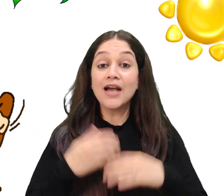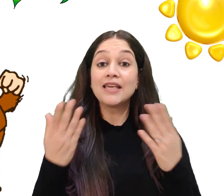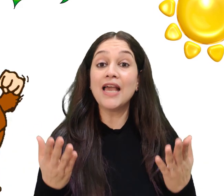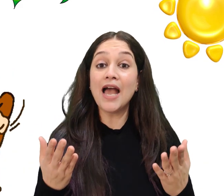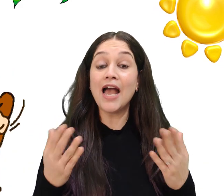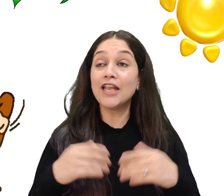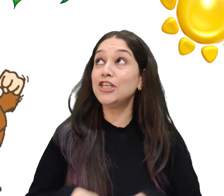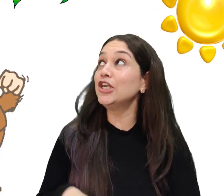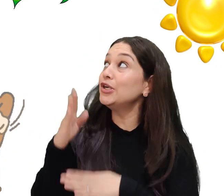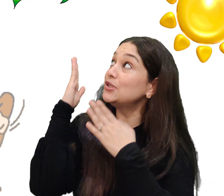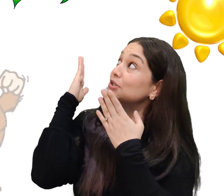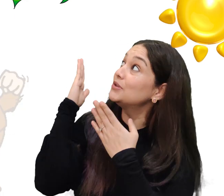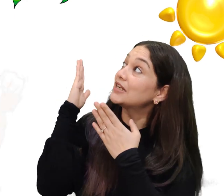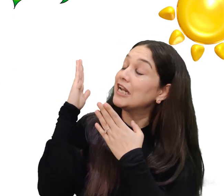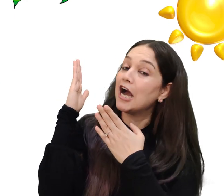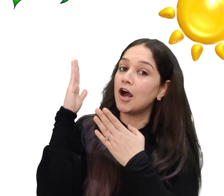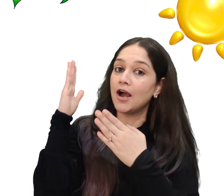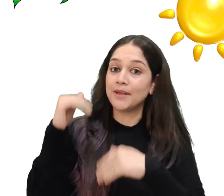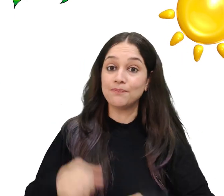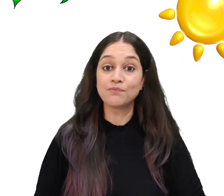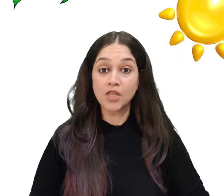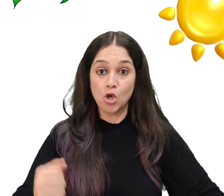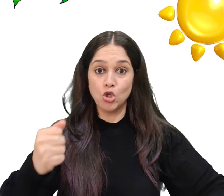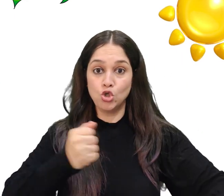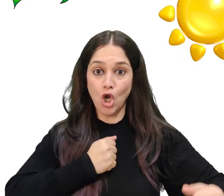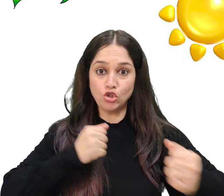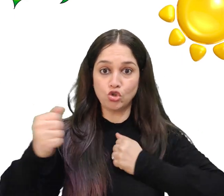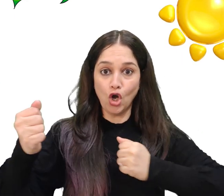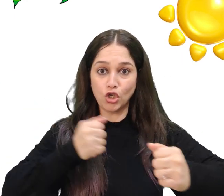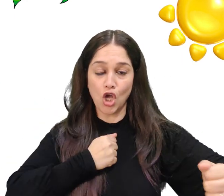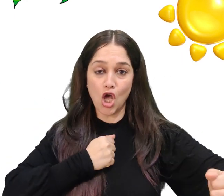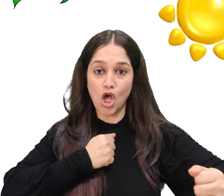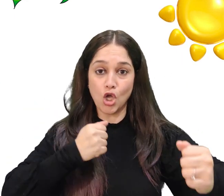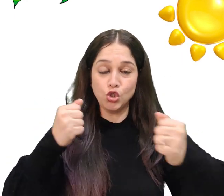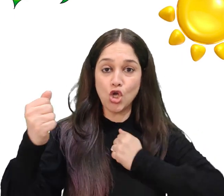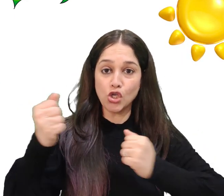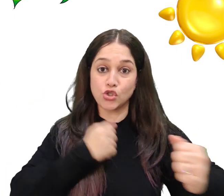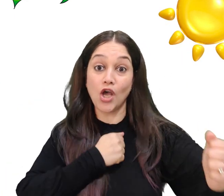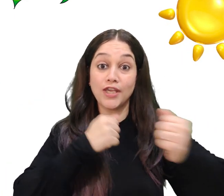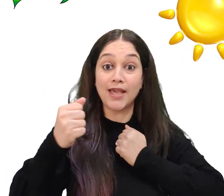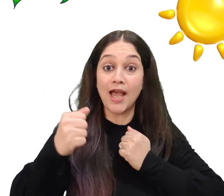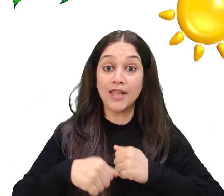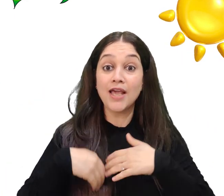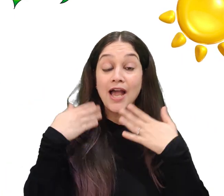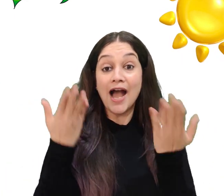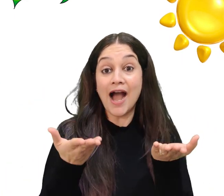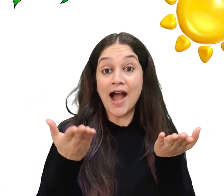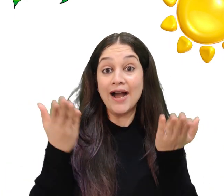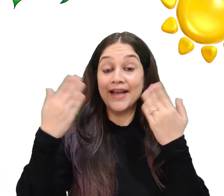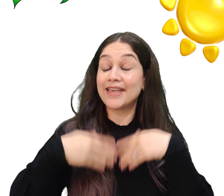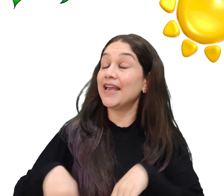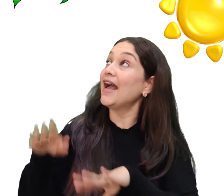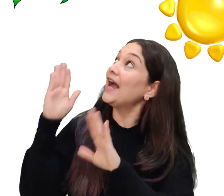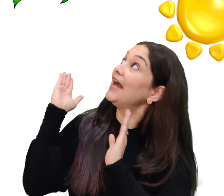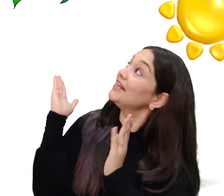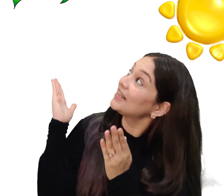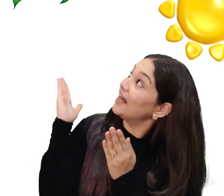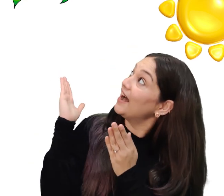can you climb? Yes I can, yes I can, I can climb!